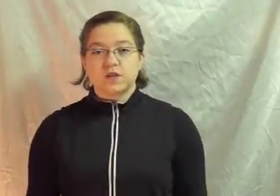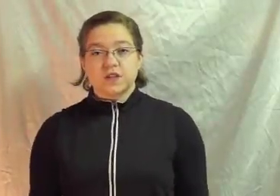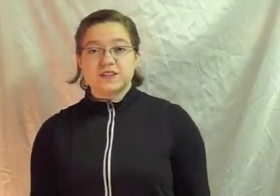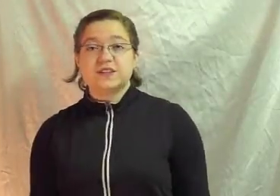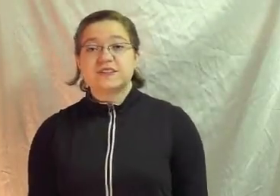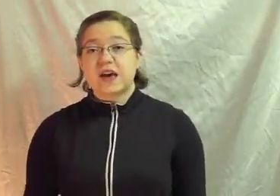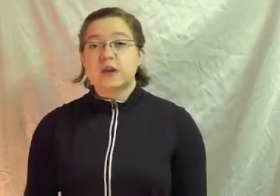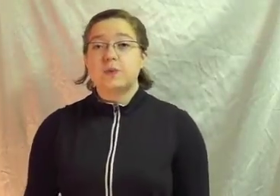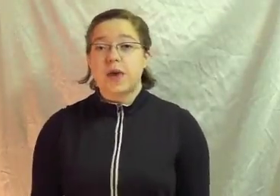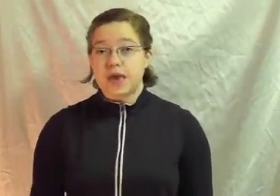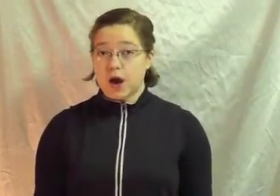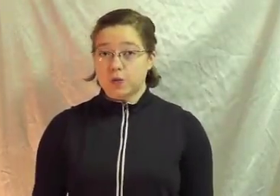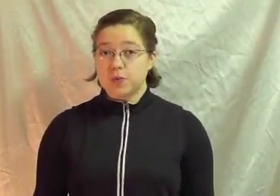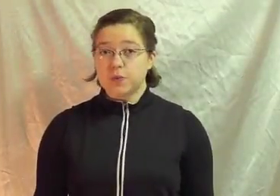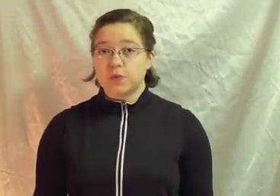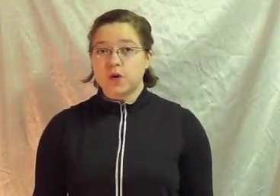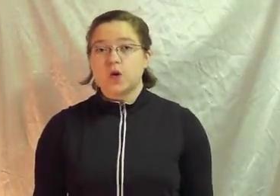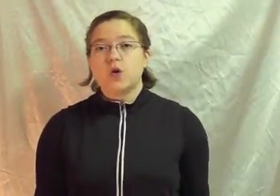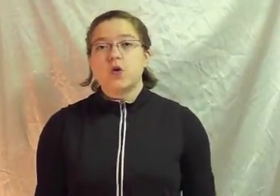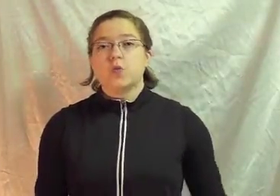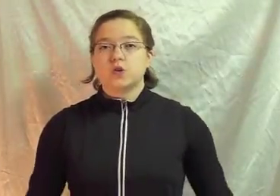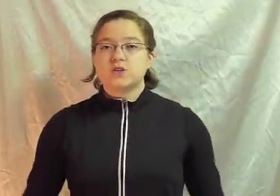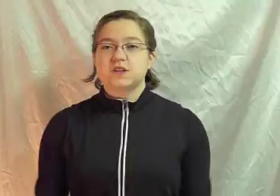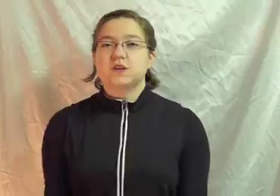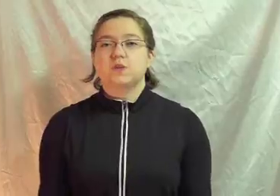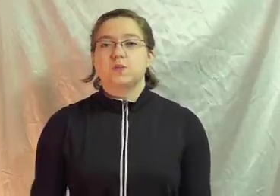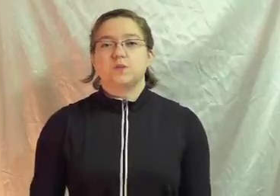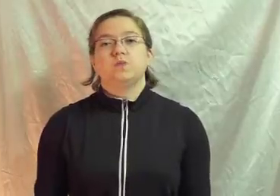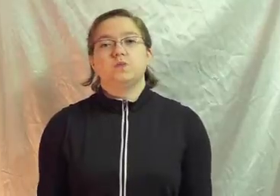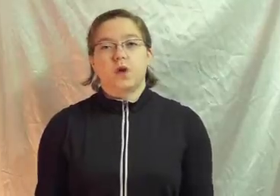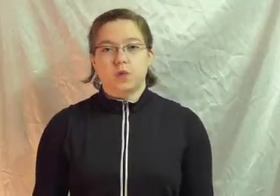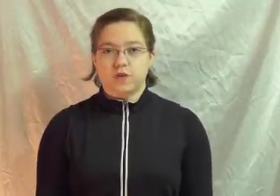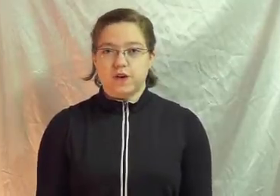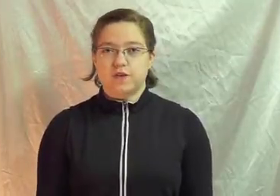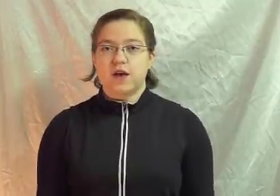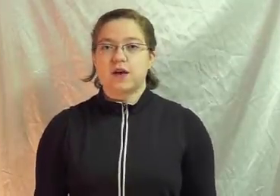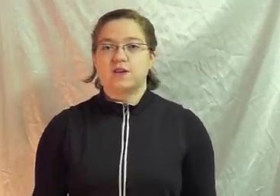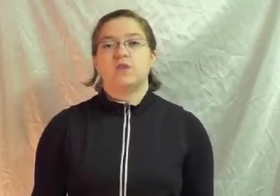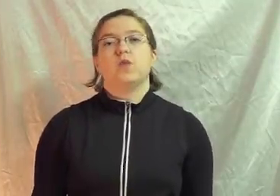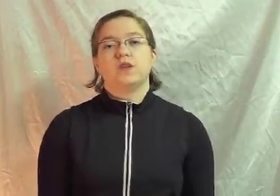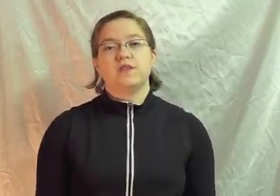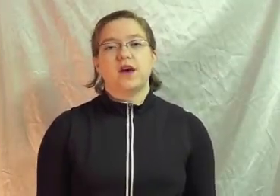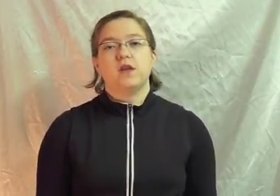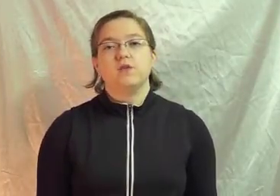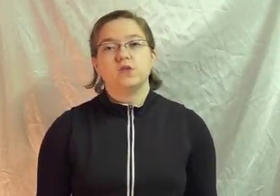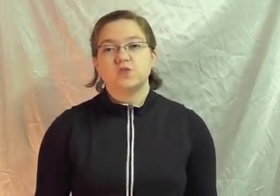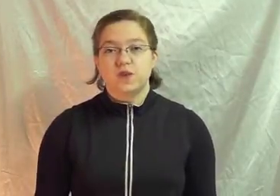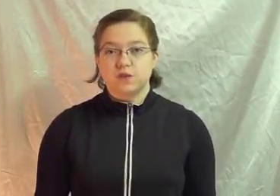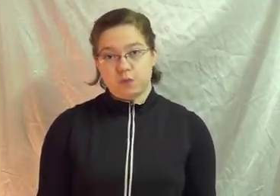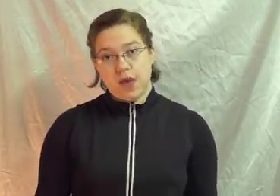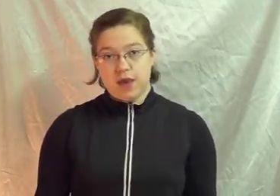To sign pay up We're just going to abbreviate that into the one sign Which means pay